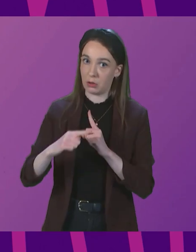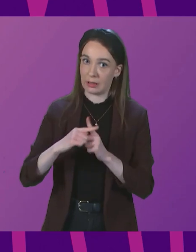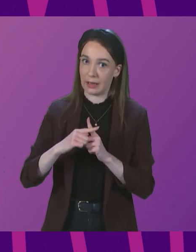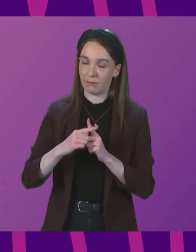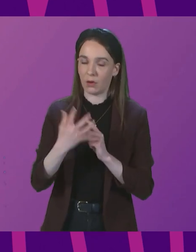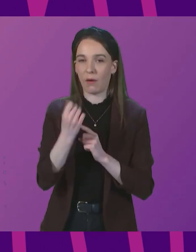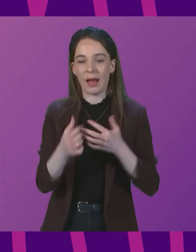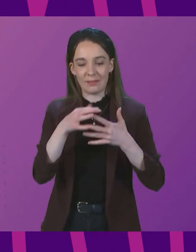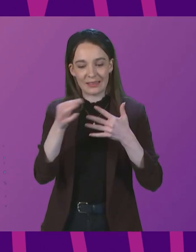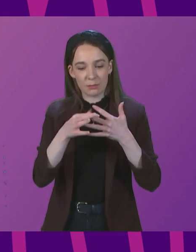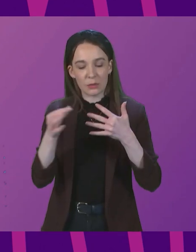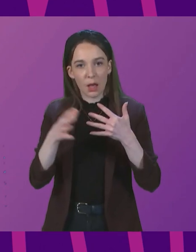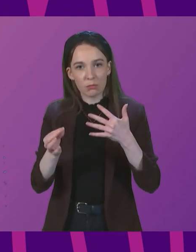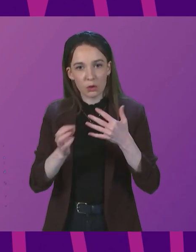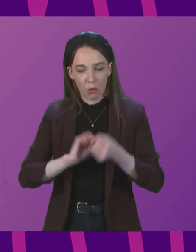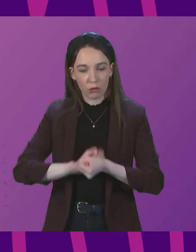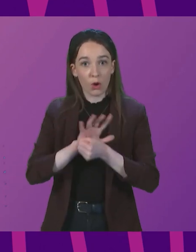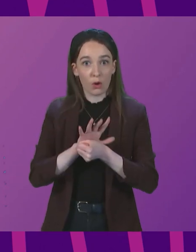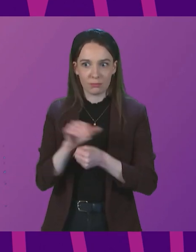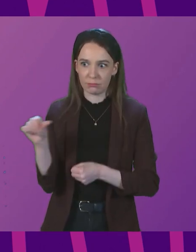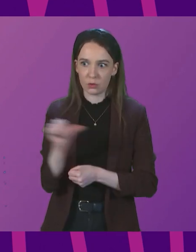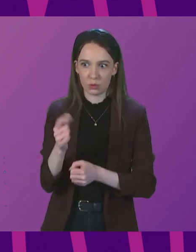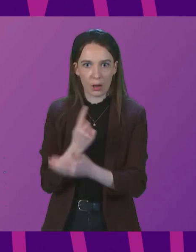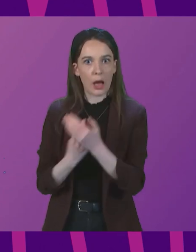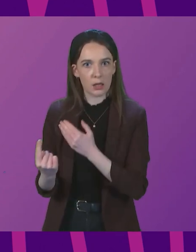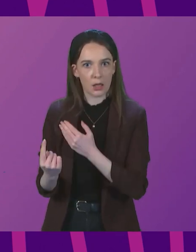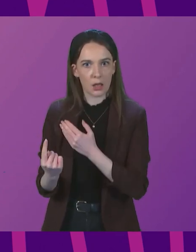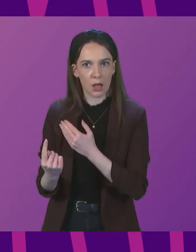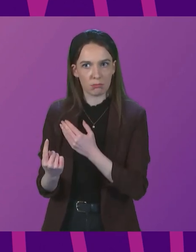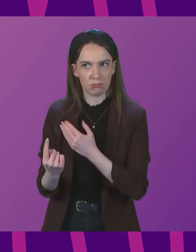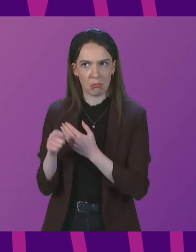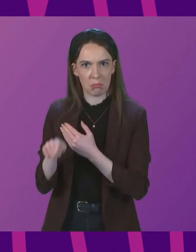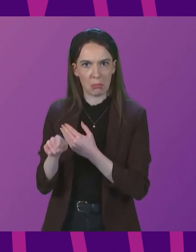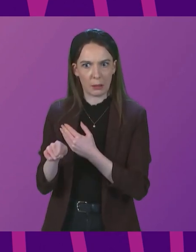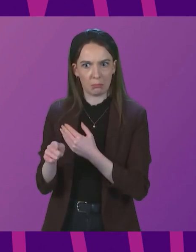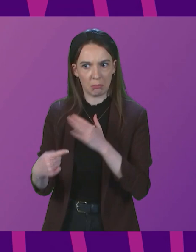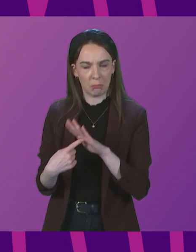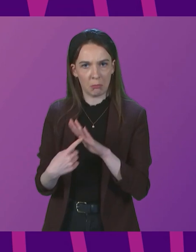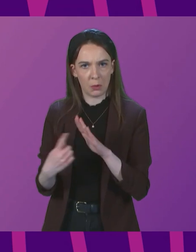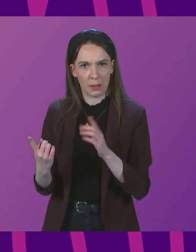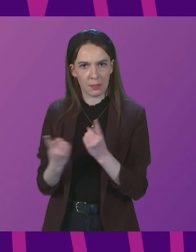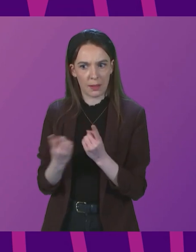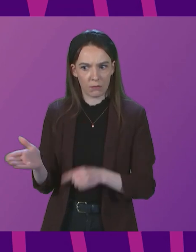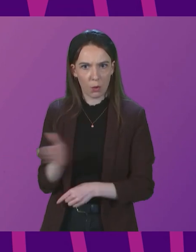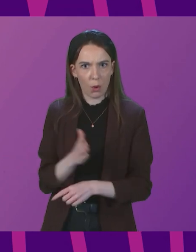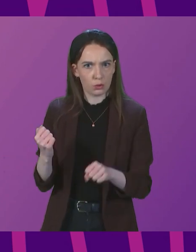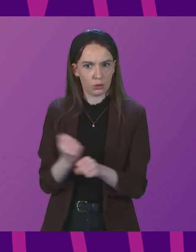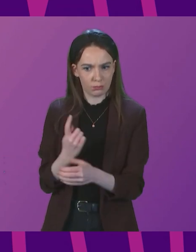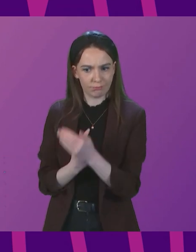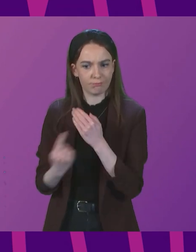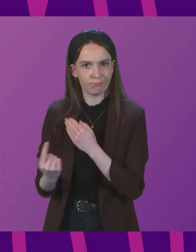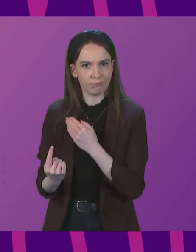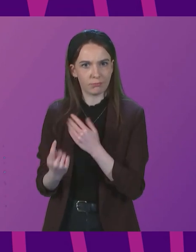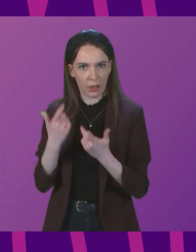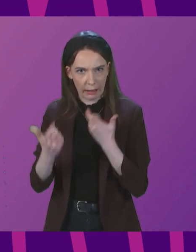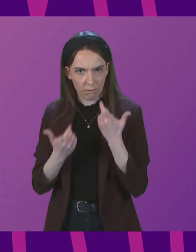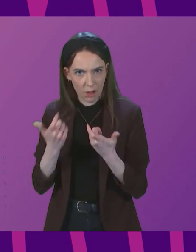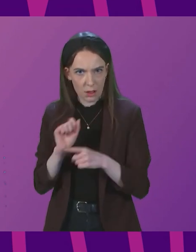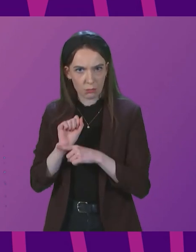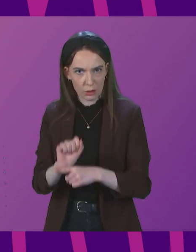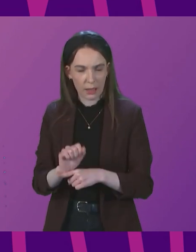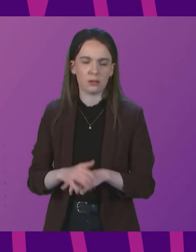of COVID to isolate. I think that is the responsible thing for all of us to do. One of the biggest challenges,